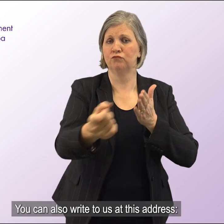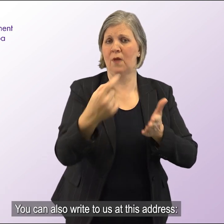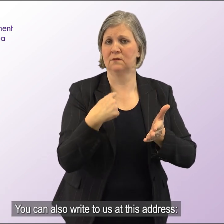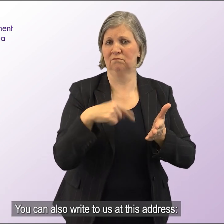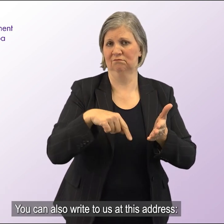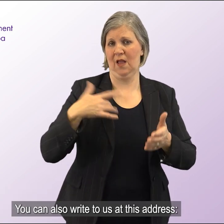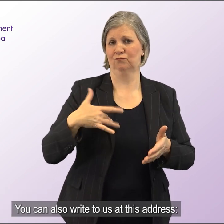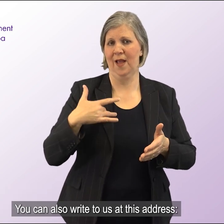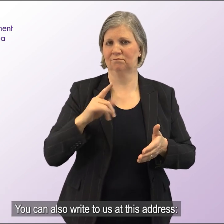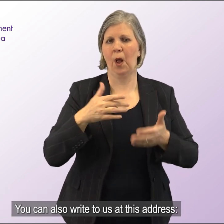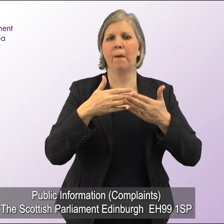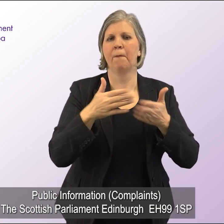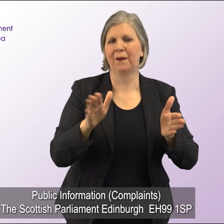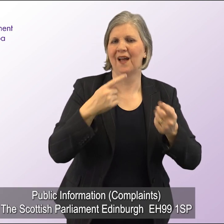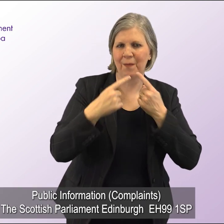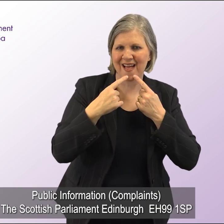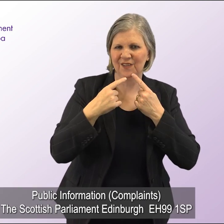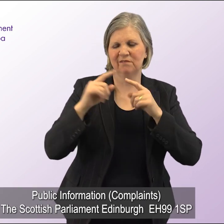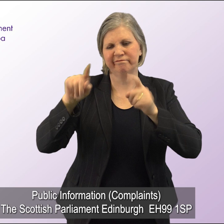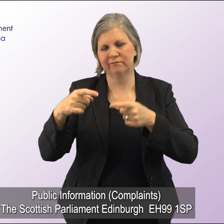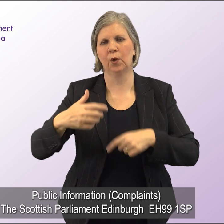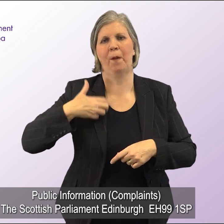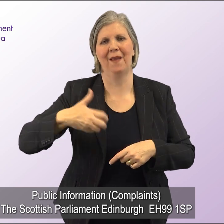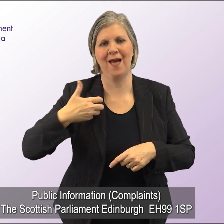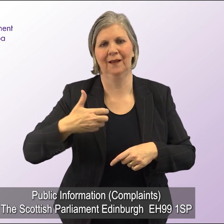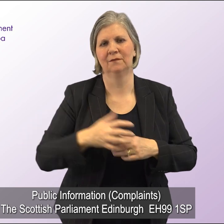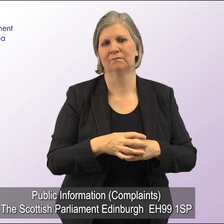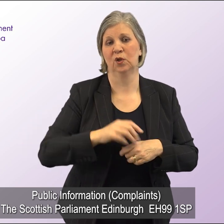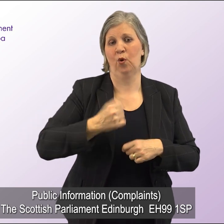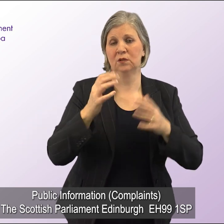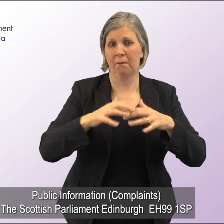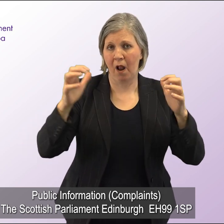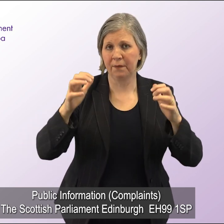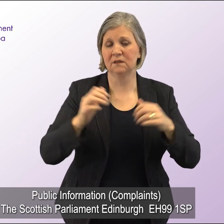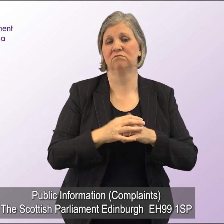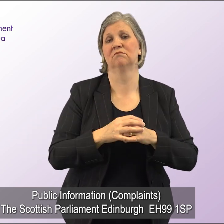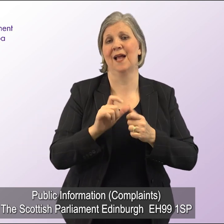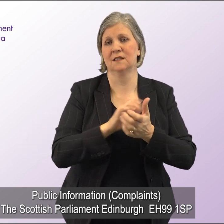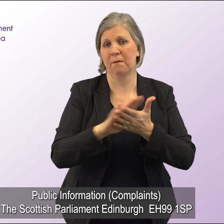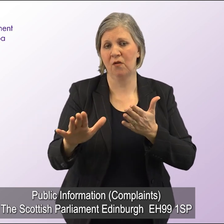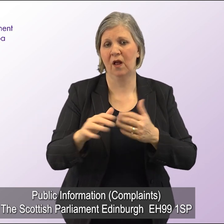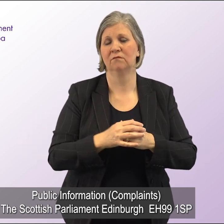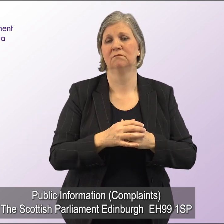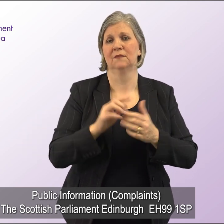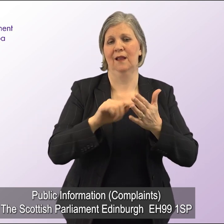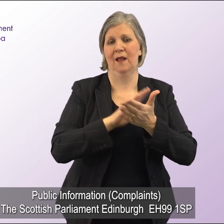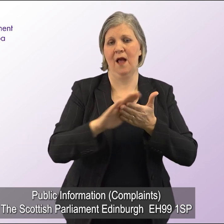You can also write to us at this address. Public information Complaints The Scottish Parliament Edinburgh